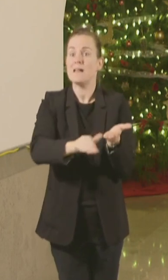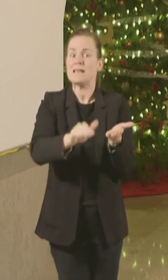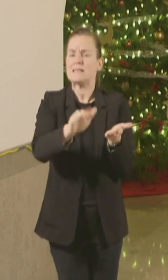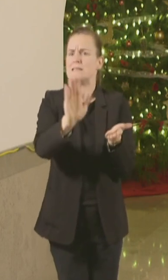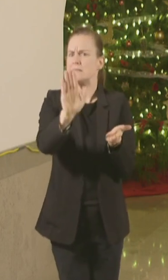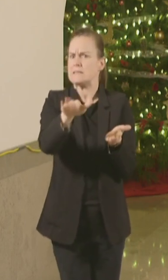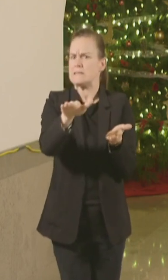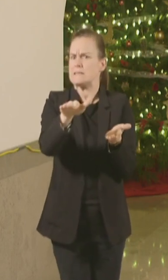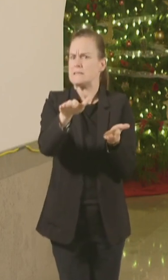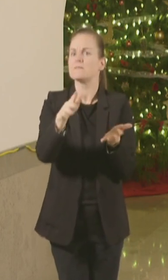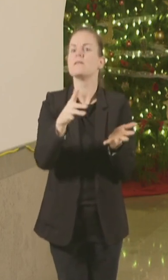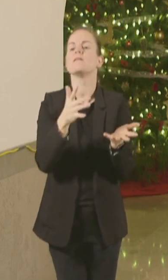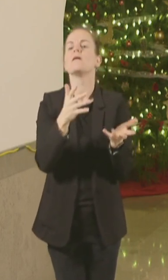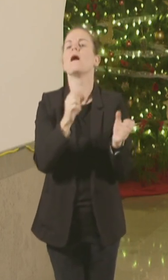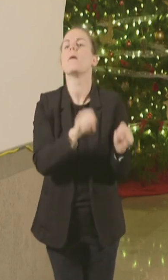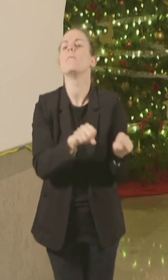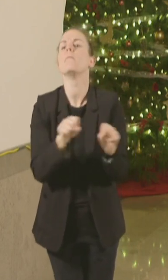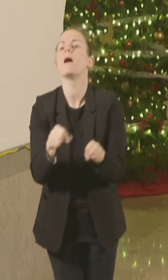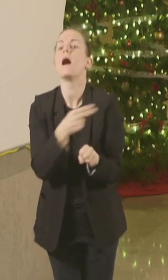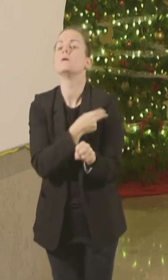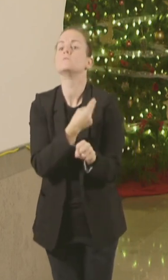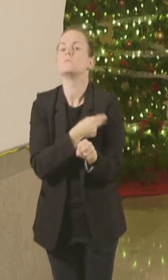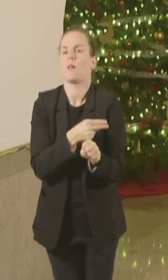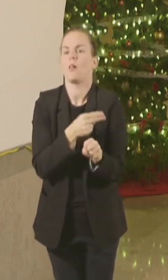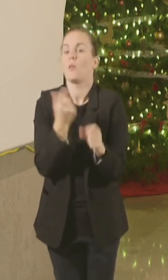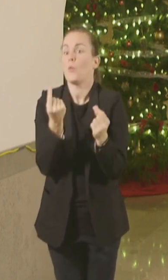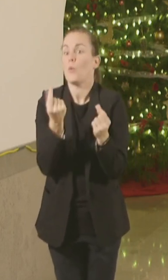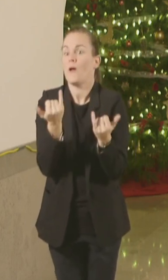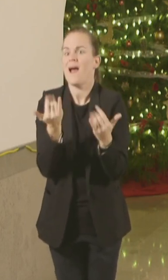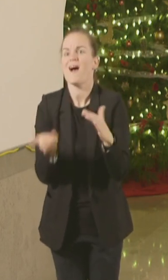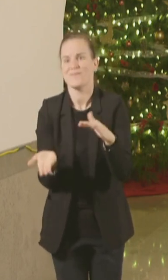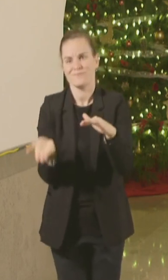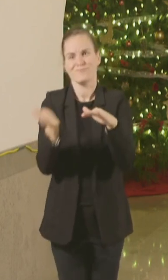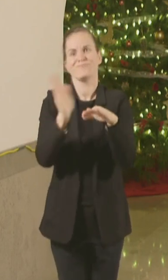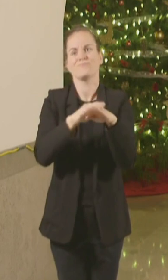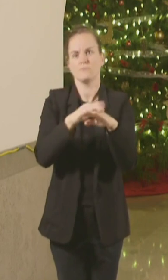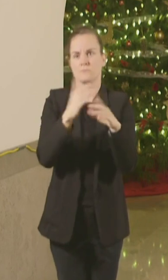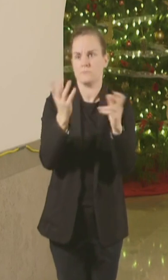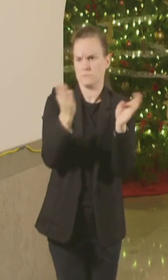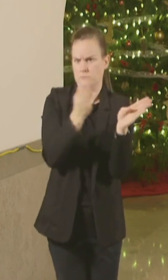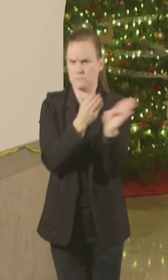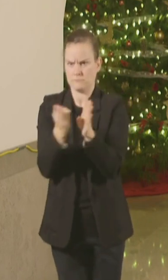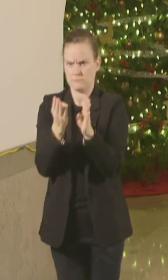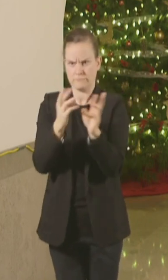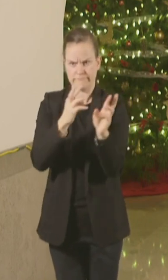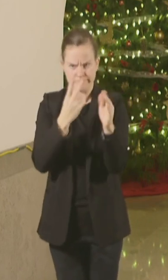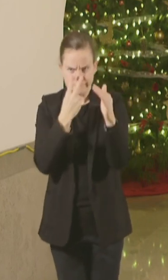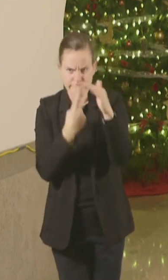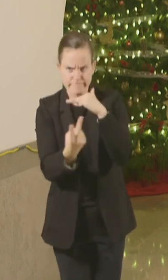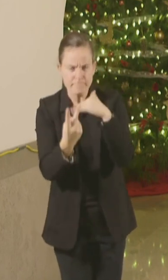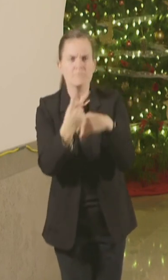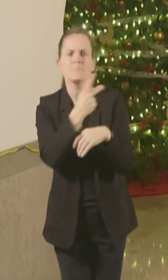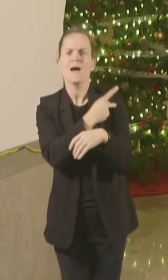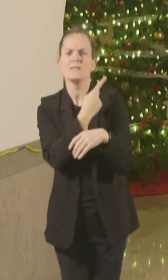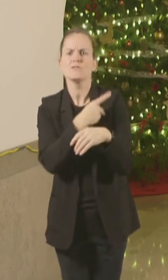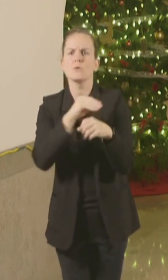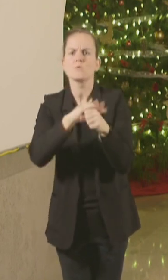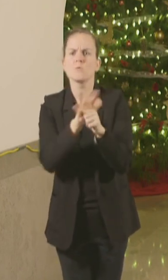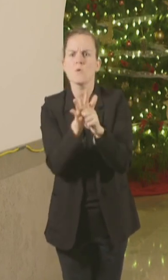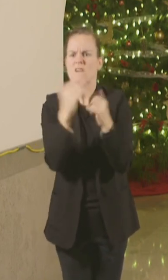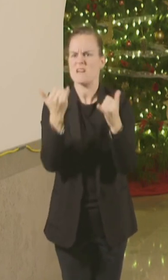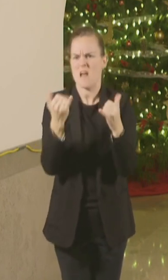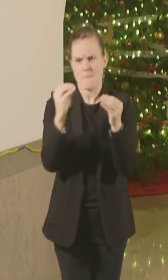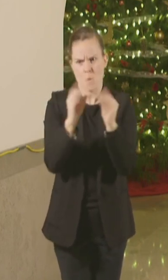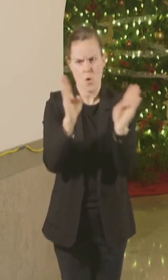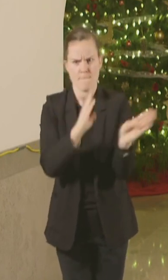and allow more personnel to care for COVID-19 patients. We are currently doing